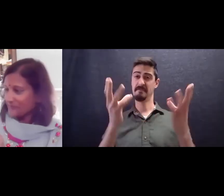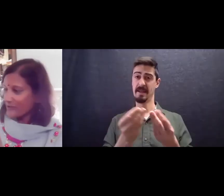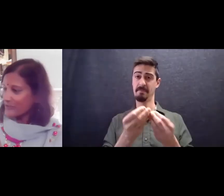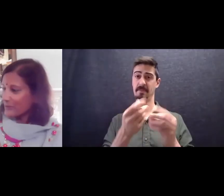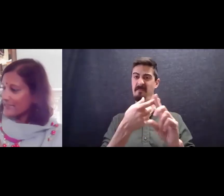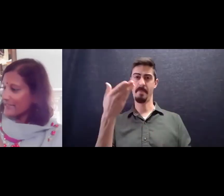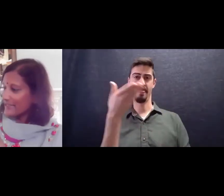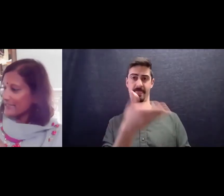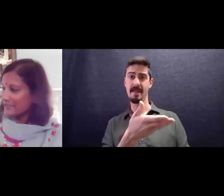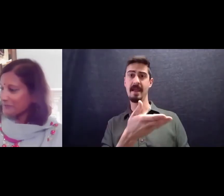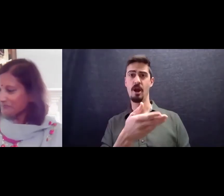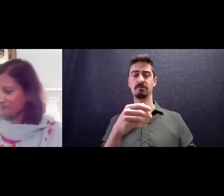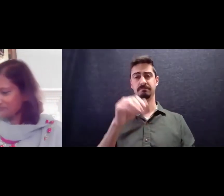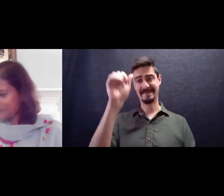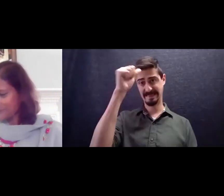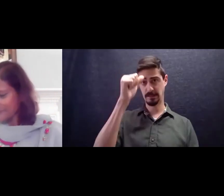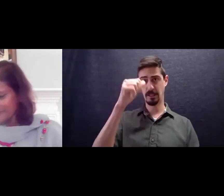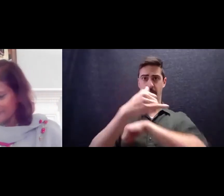also it's set in India